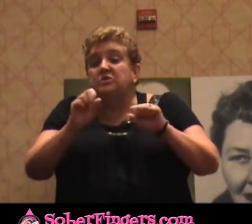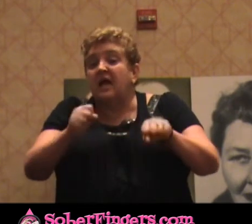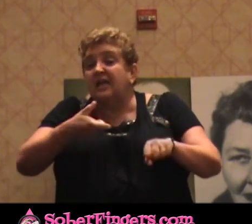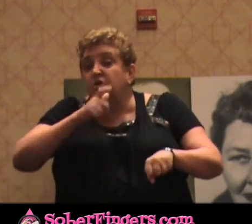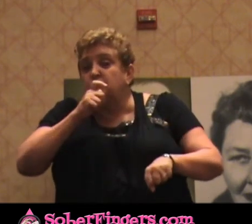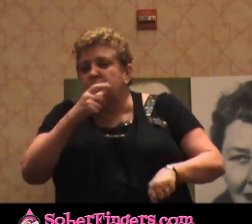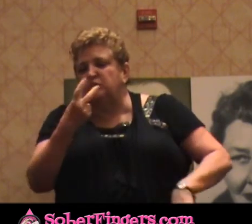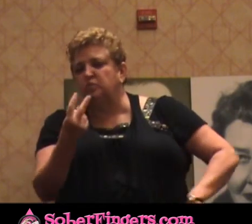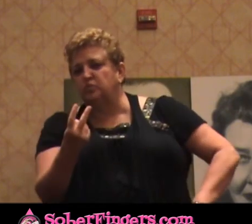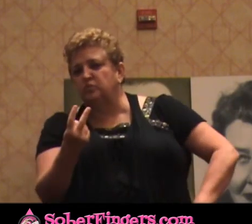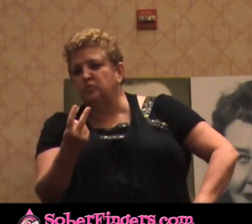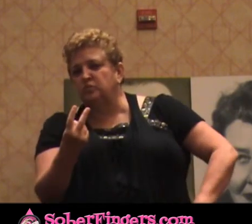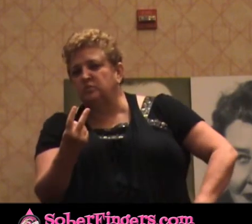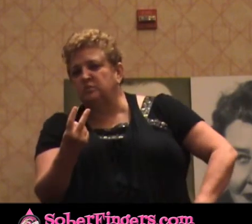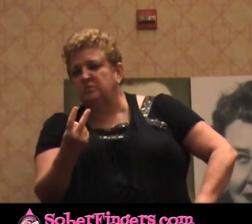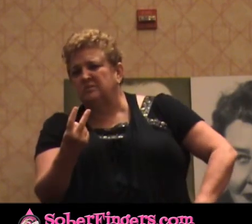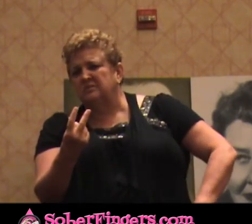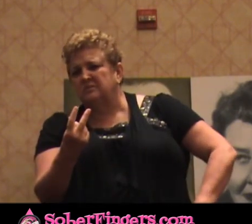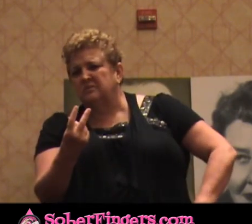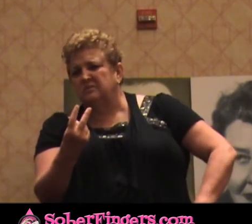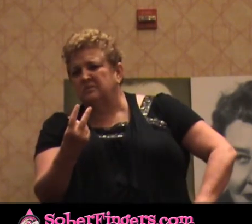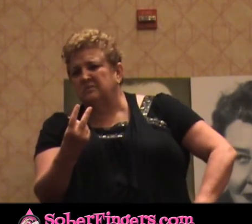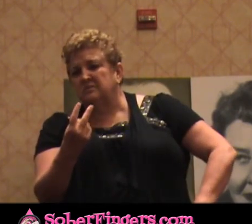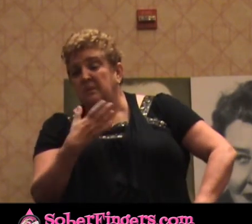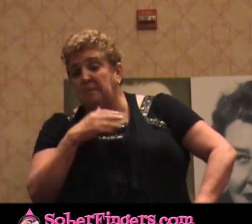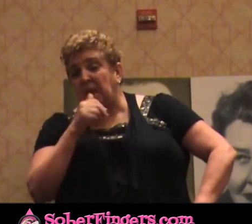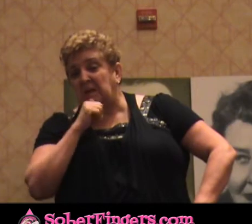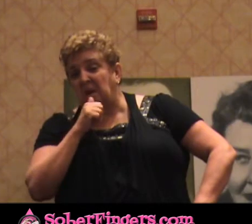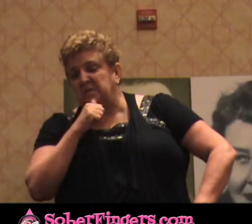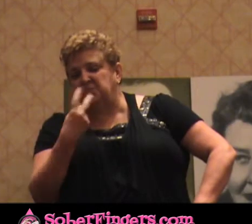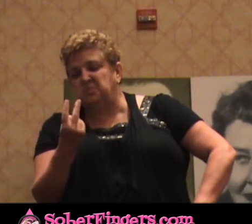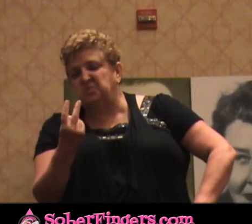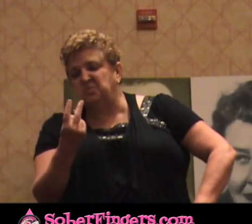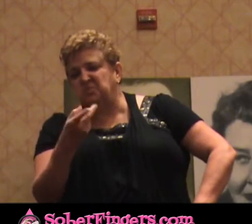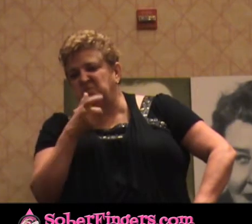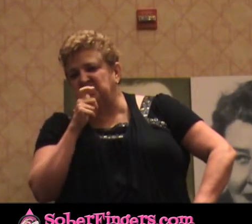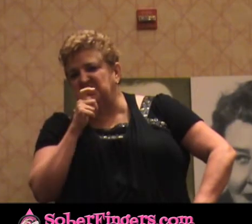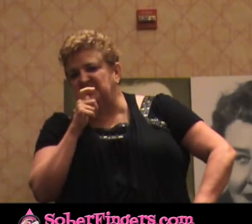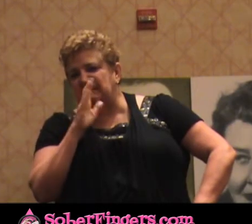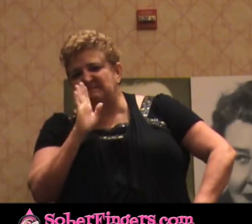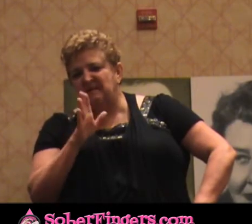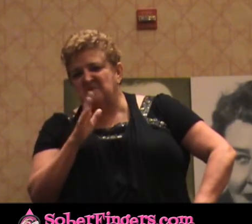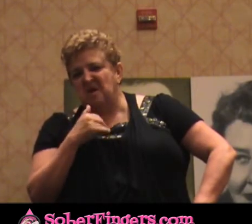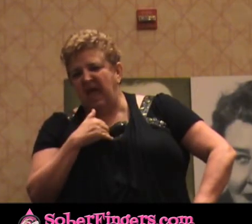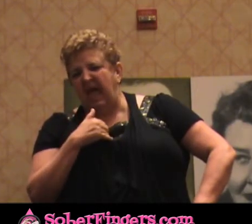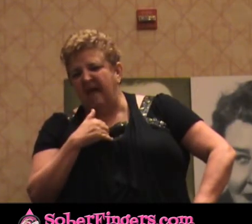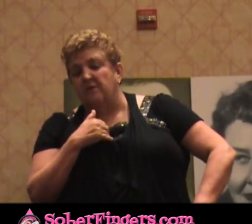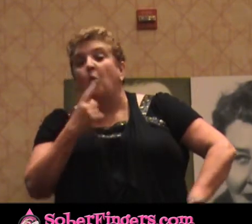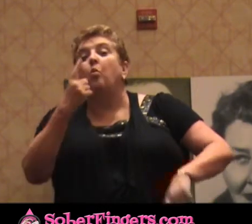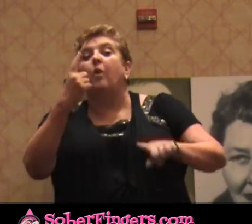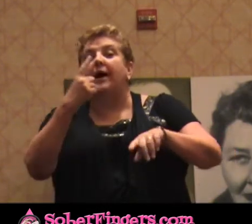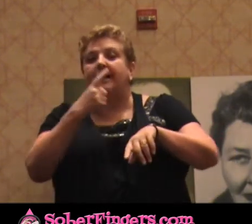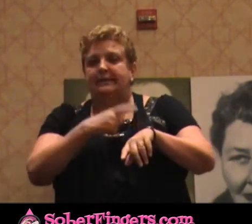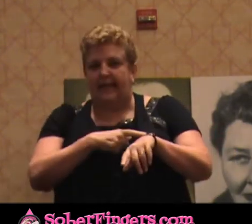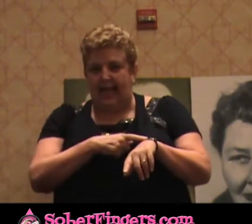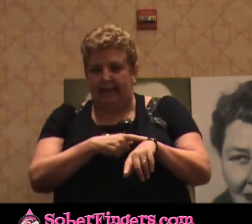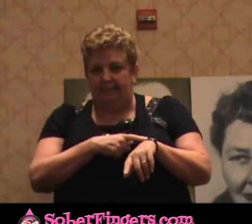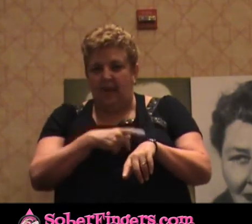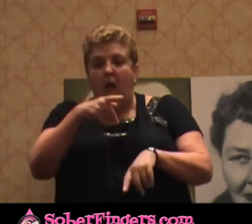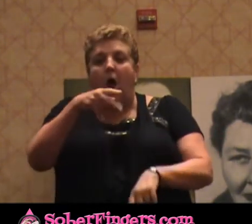My tolerance level was two. I never went past two drinks. Only one time, on prom night, we drank a